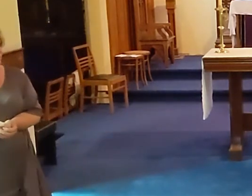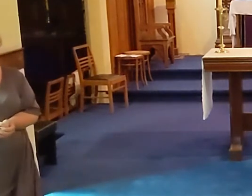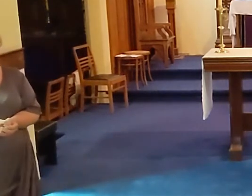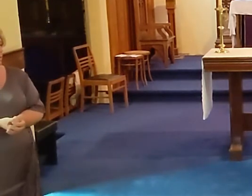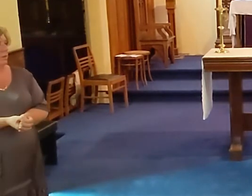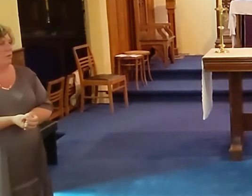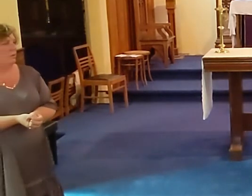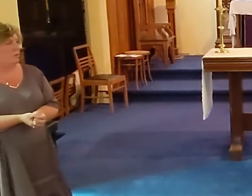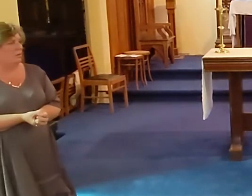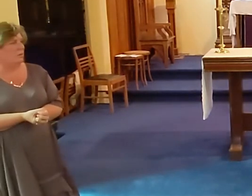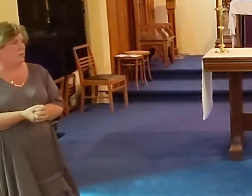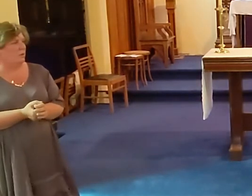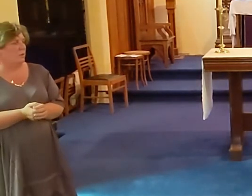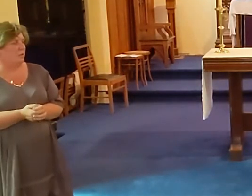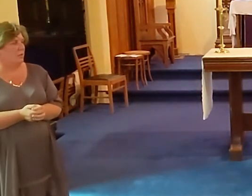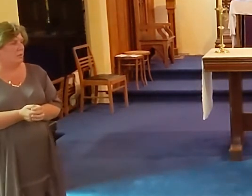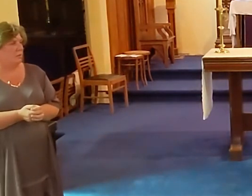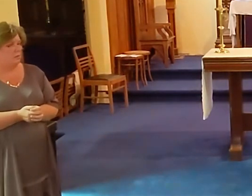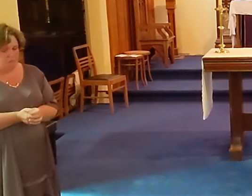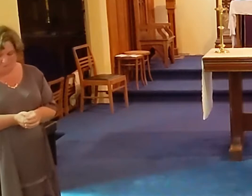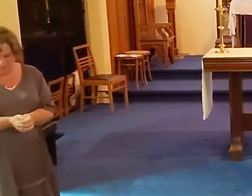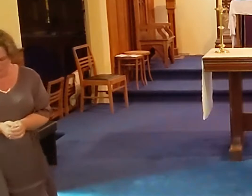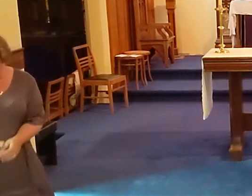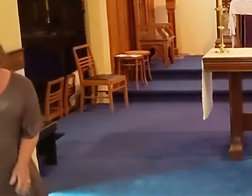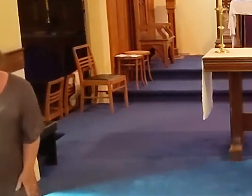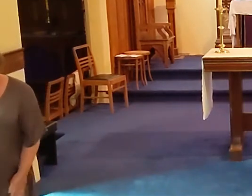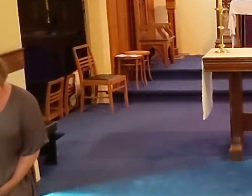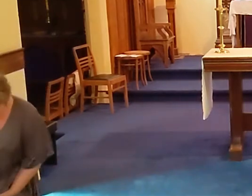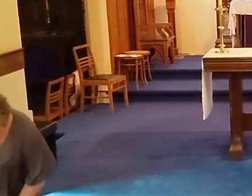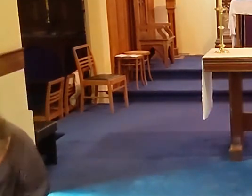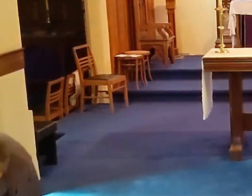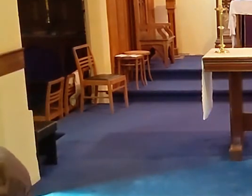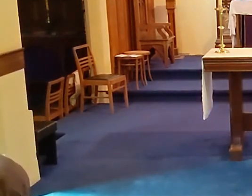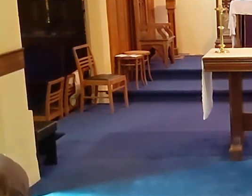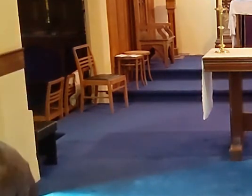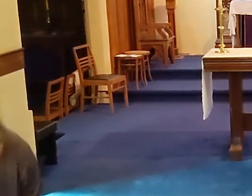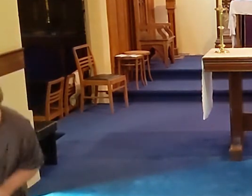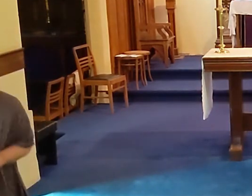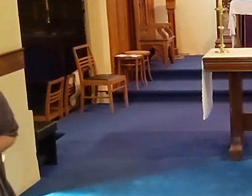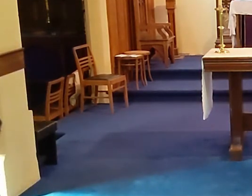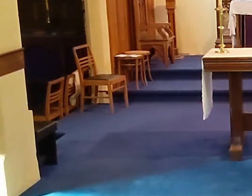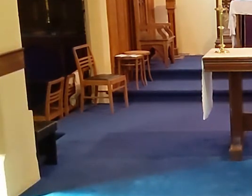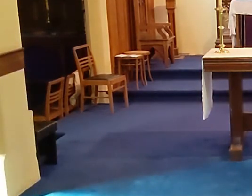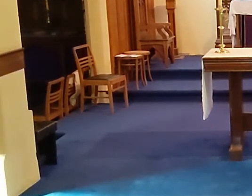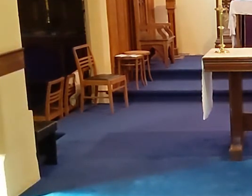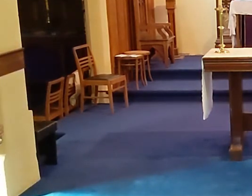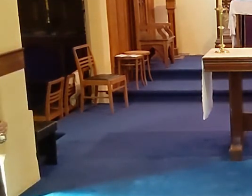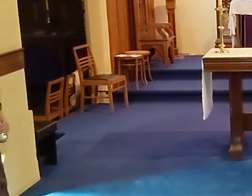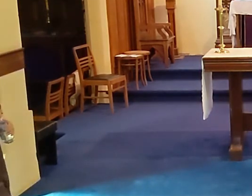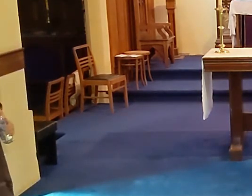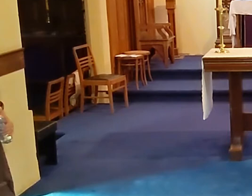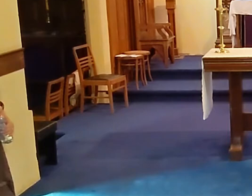COVID here, but certainly my colleagues in the U.S. are, I mean, they're just catching COVID, you know, and they have their